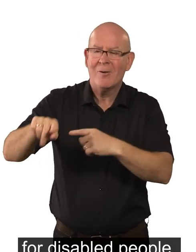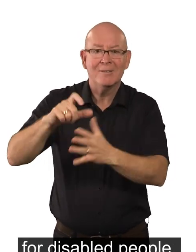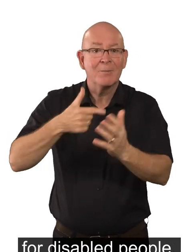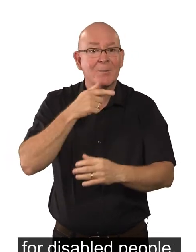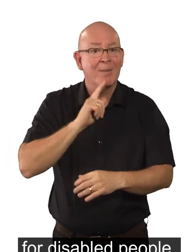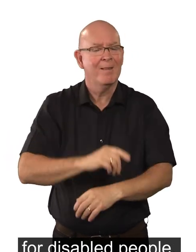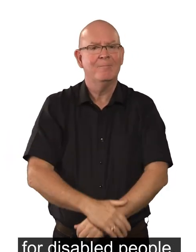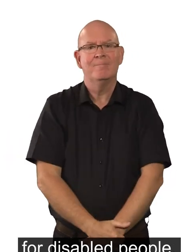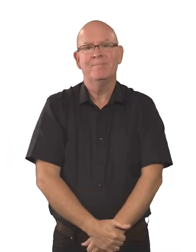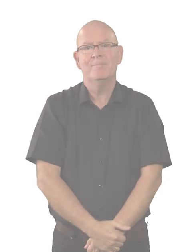disabled people.